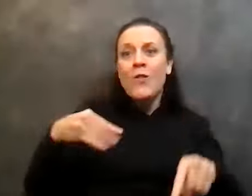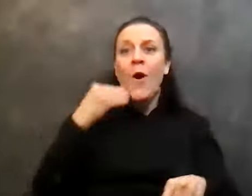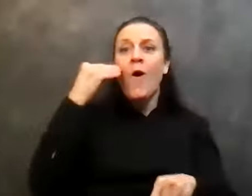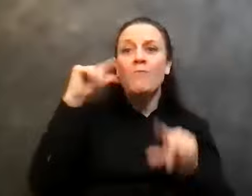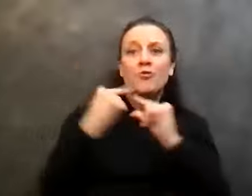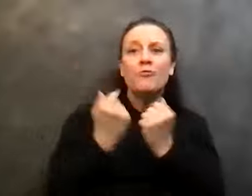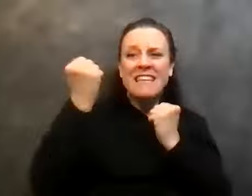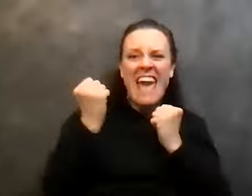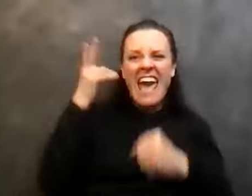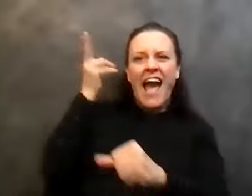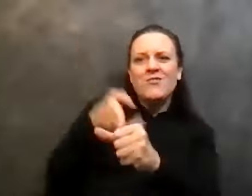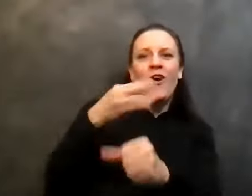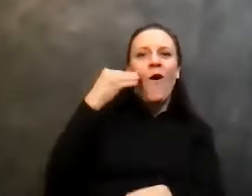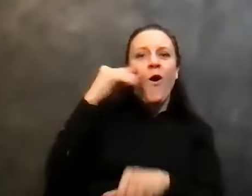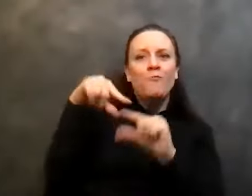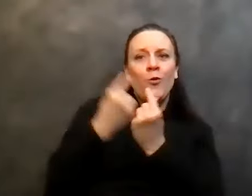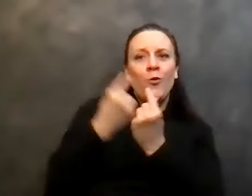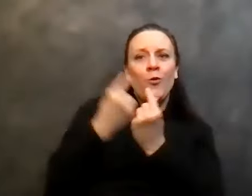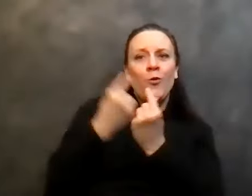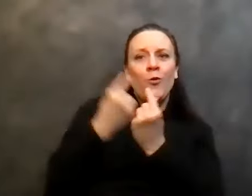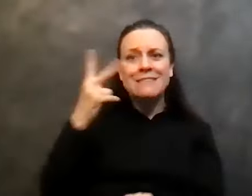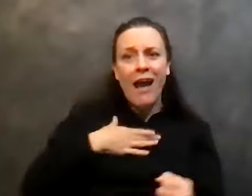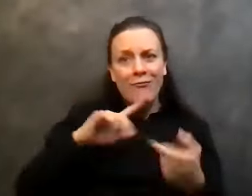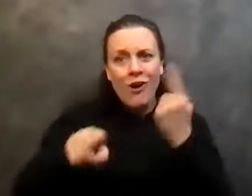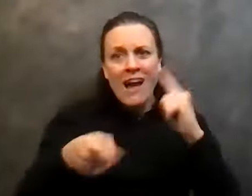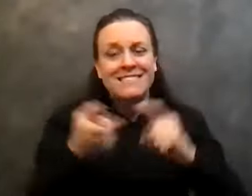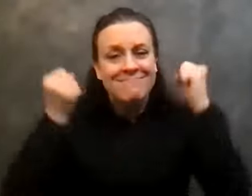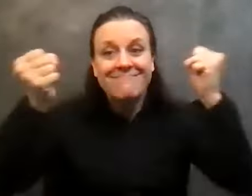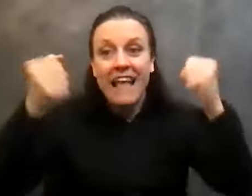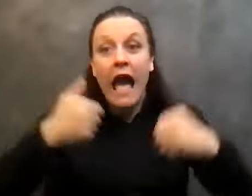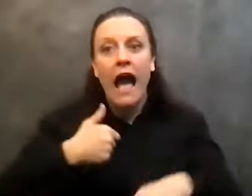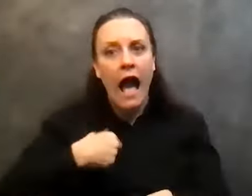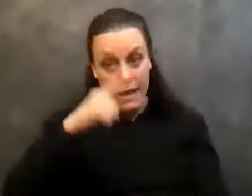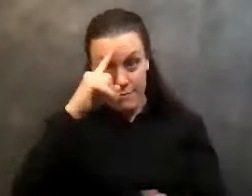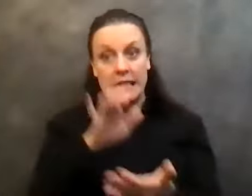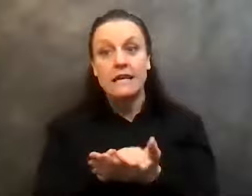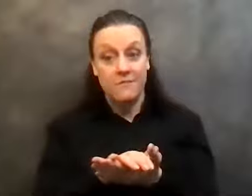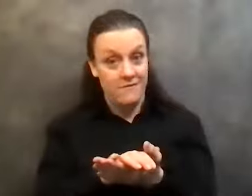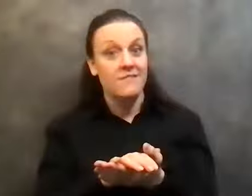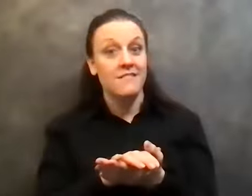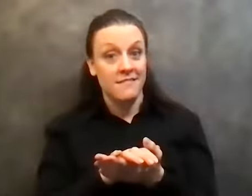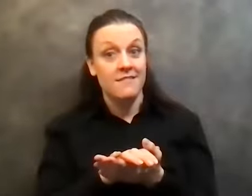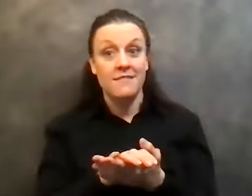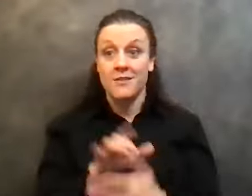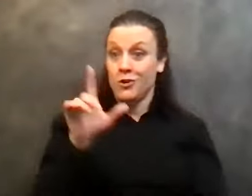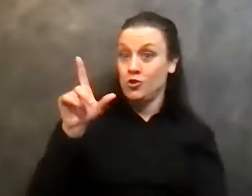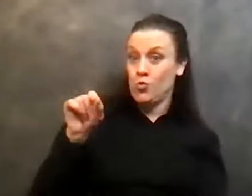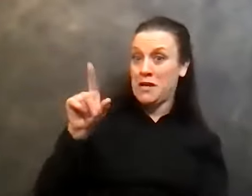and, uh, and, and it's really been cool. And I believe, you know, 2020, 2020